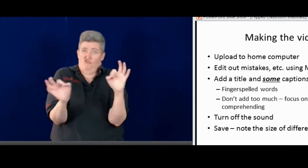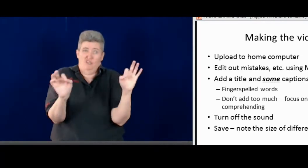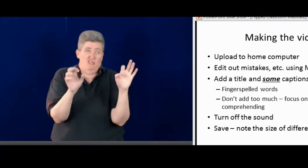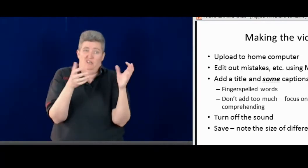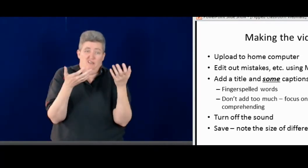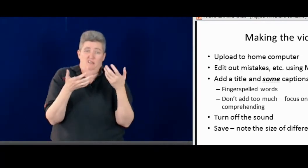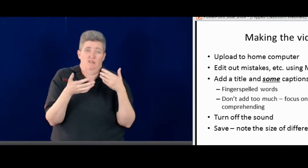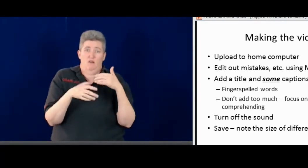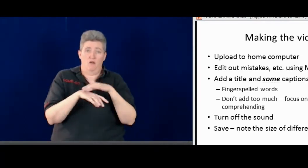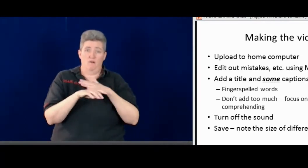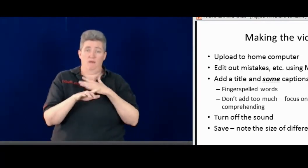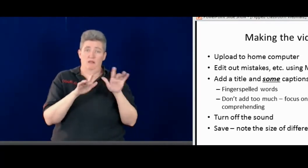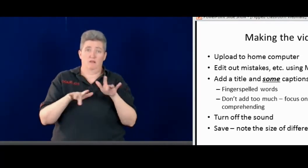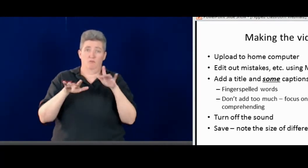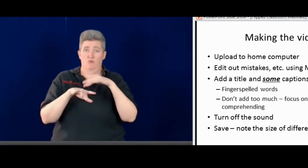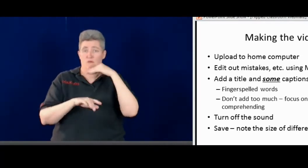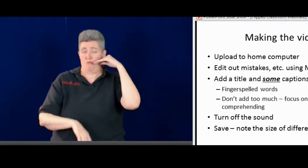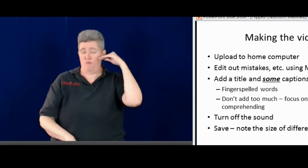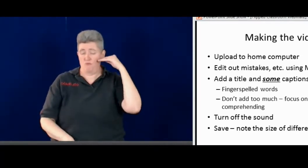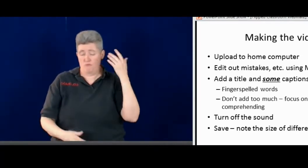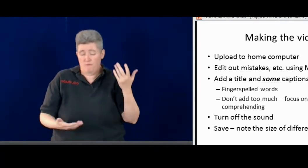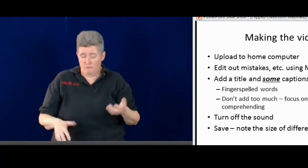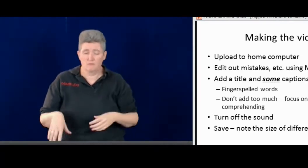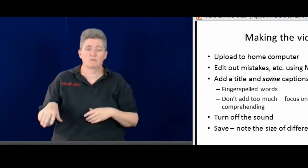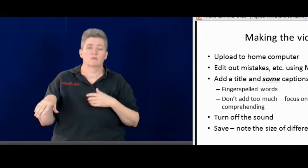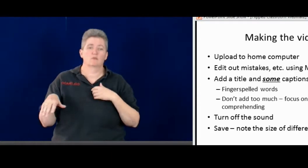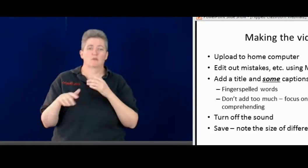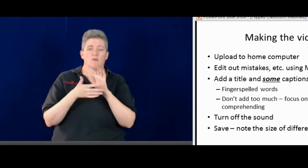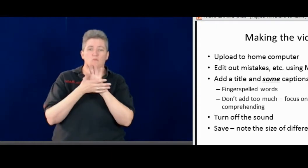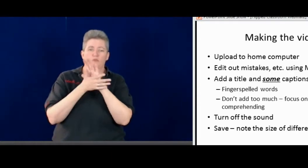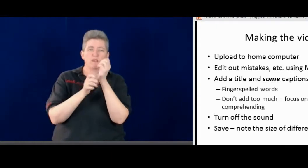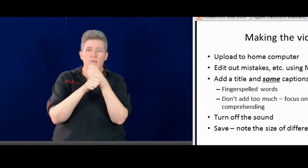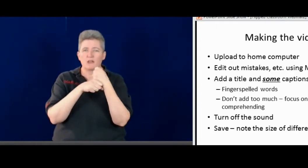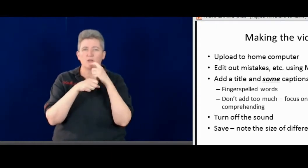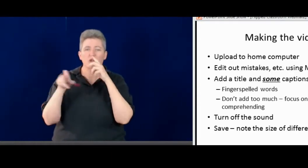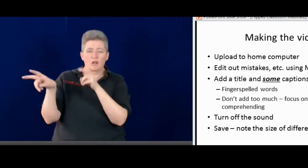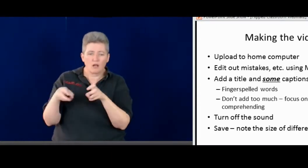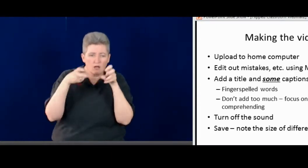And I use Movie Maker. It's free on my computer at home. It's free.